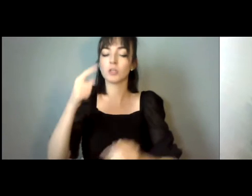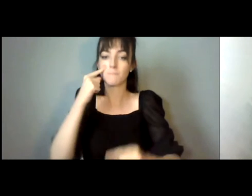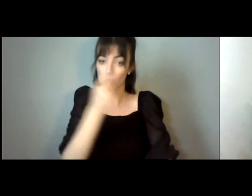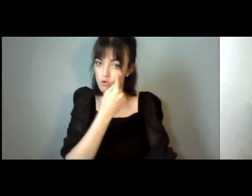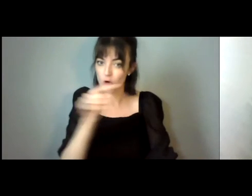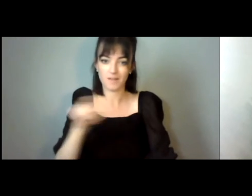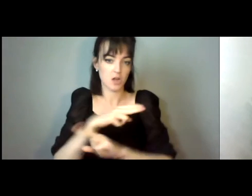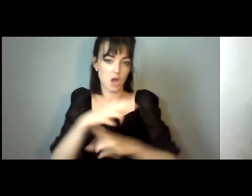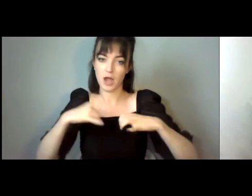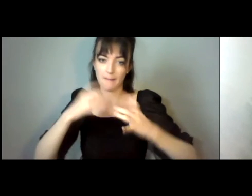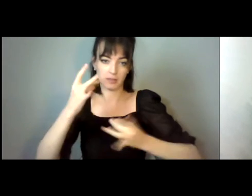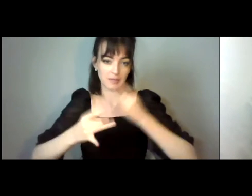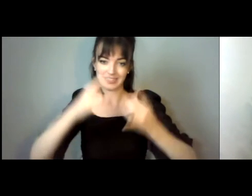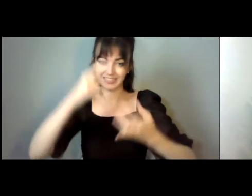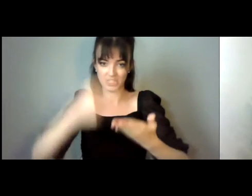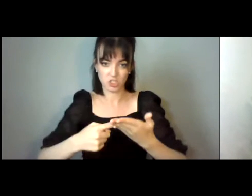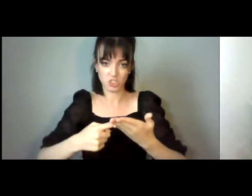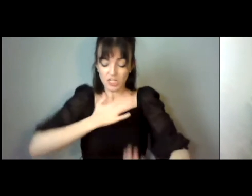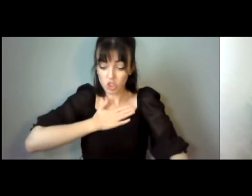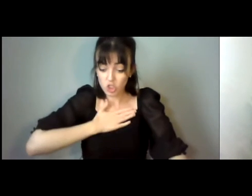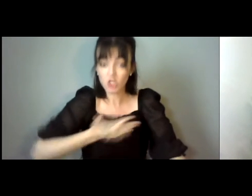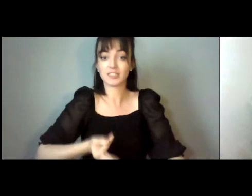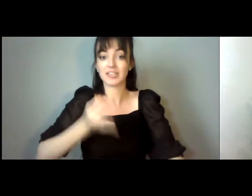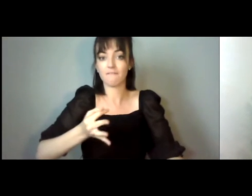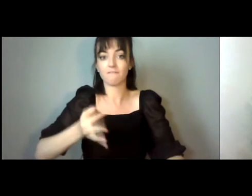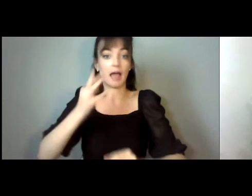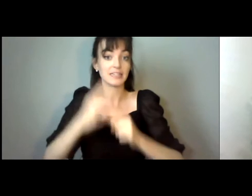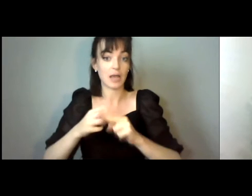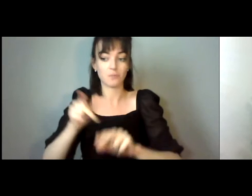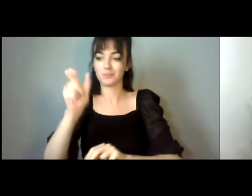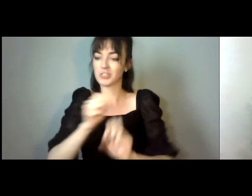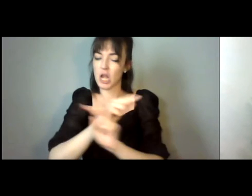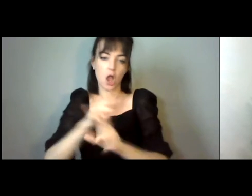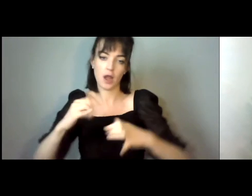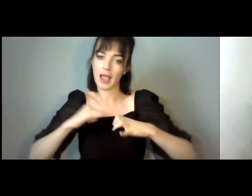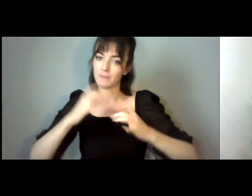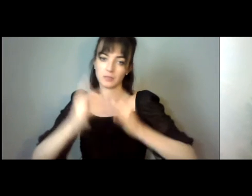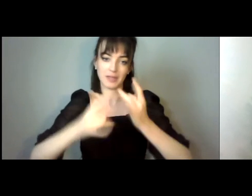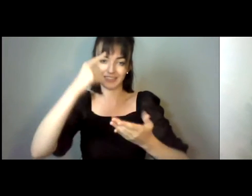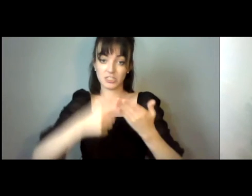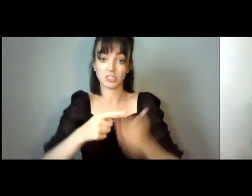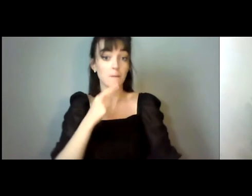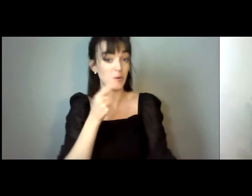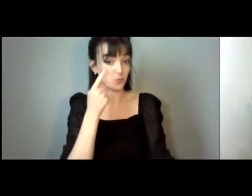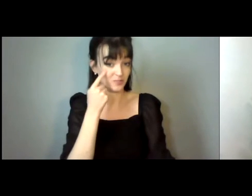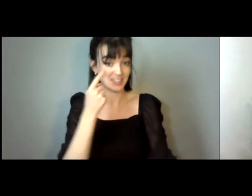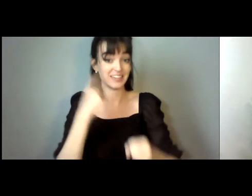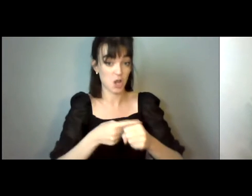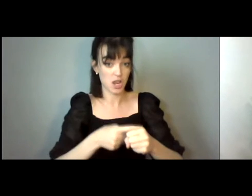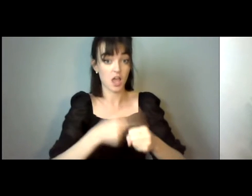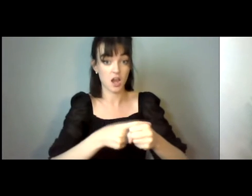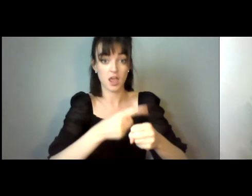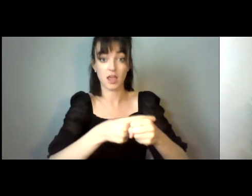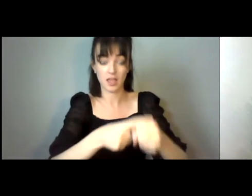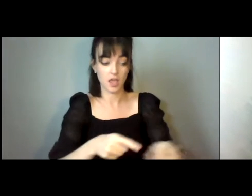be incapable of making decisions. What we've seen time and time again, what we've is an